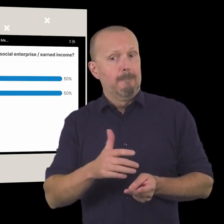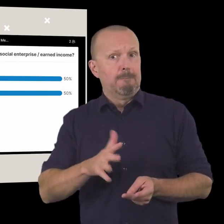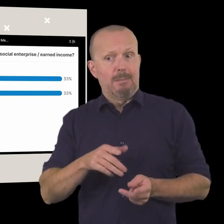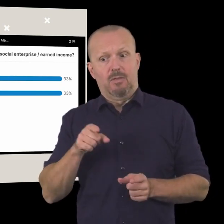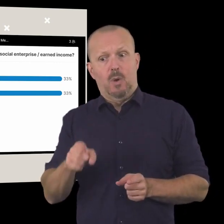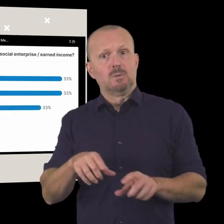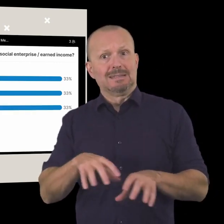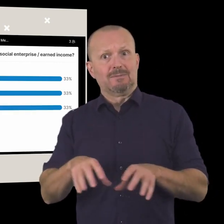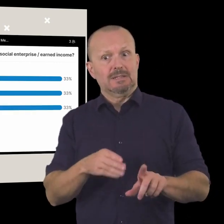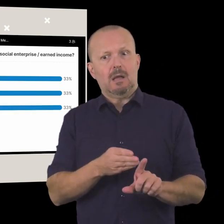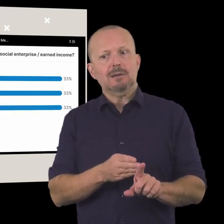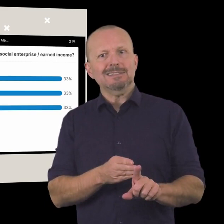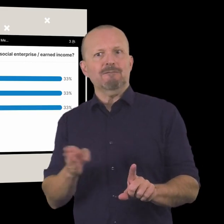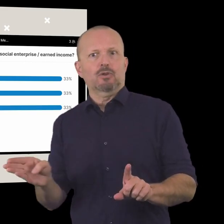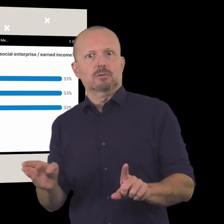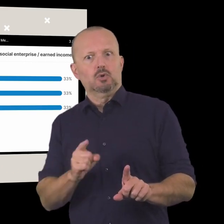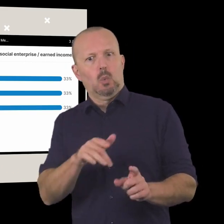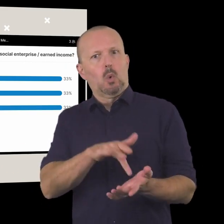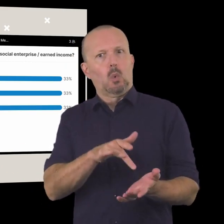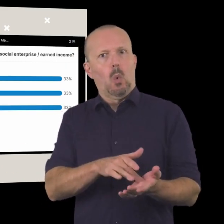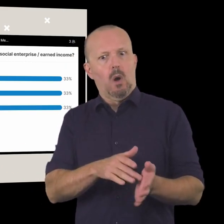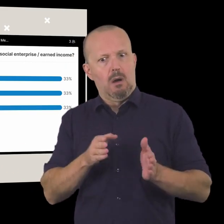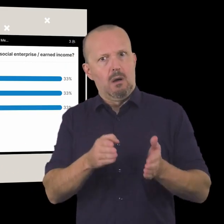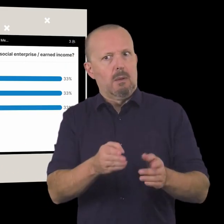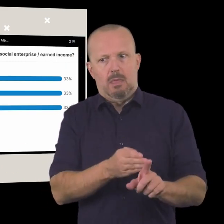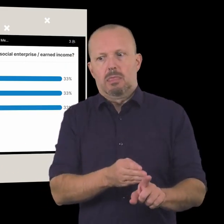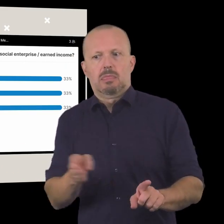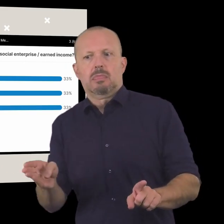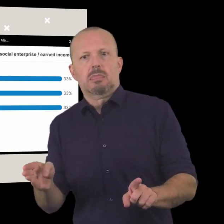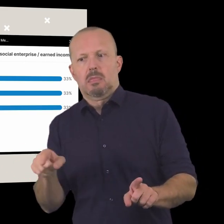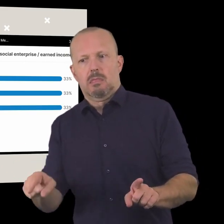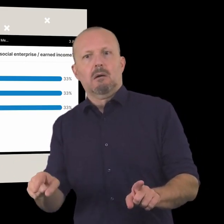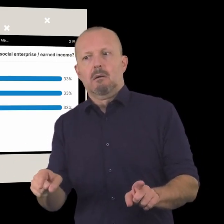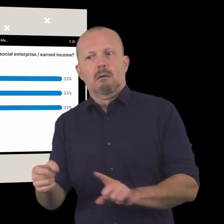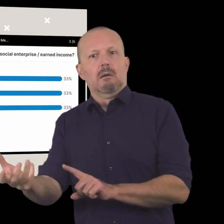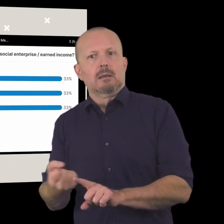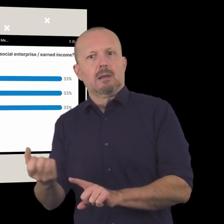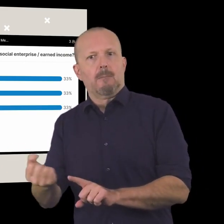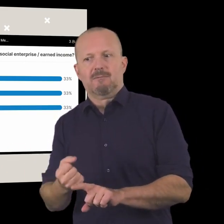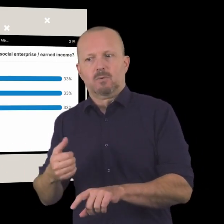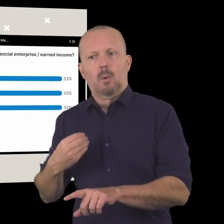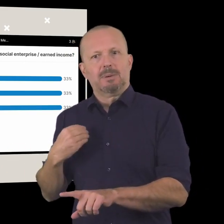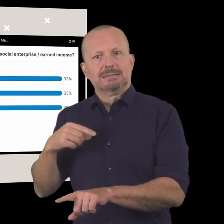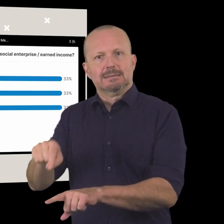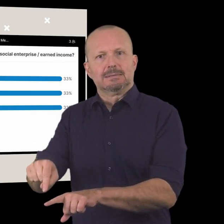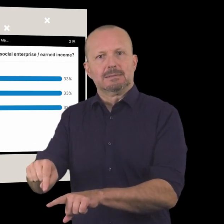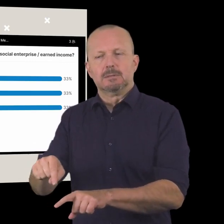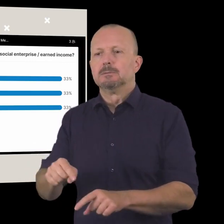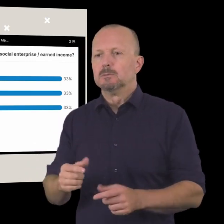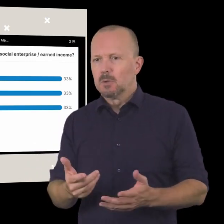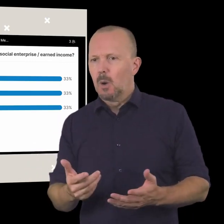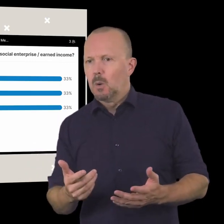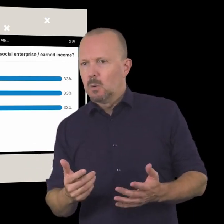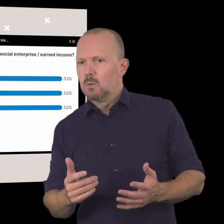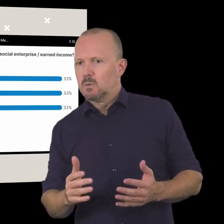add value to your existing uh to your existing why okay so some of you it's interesting too so at different ends of the